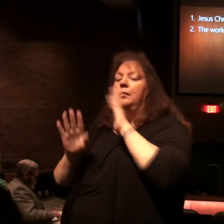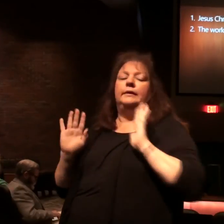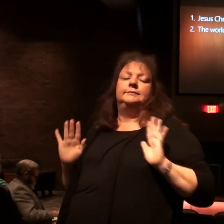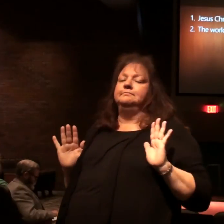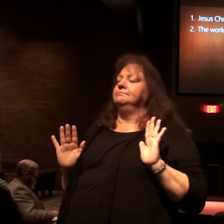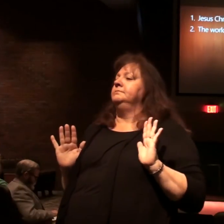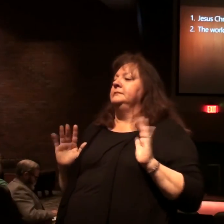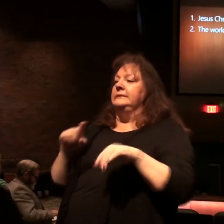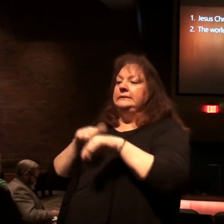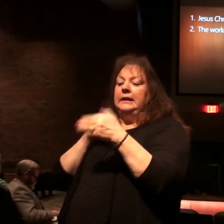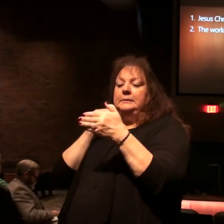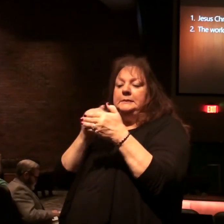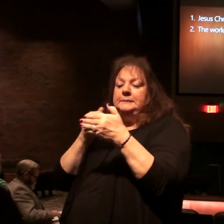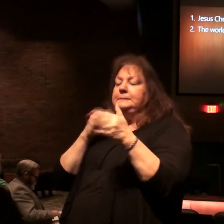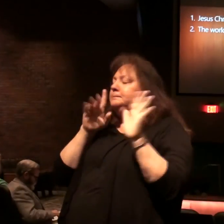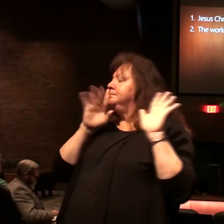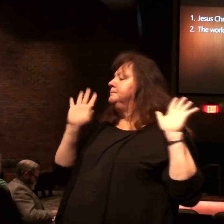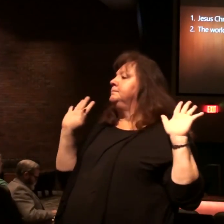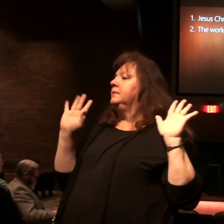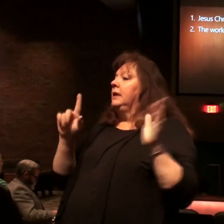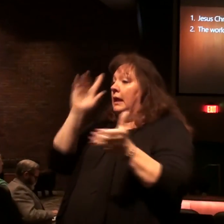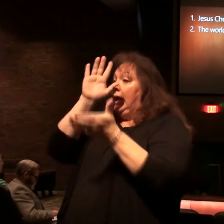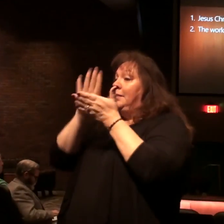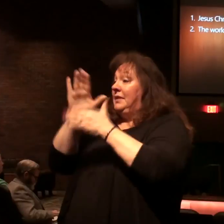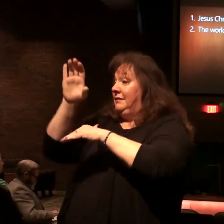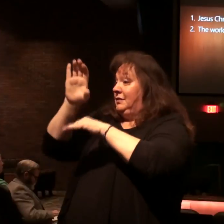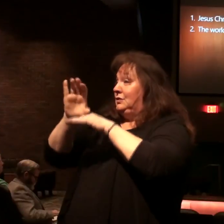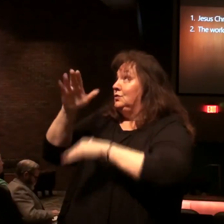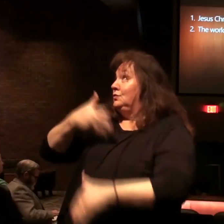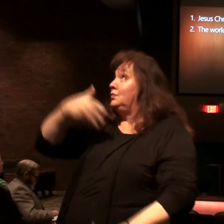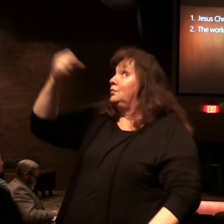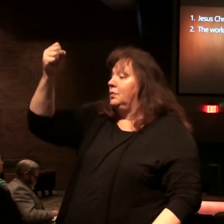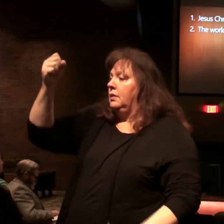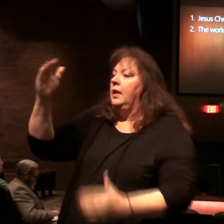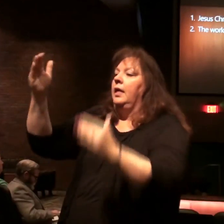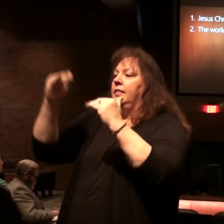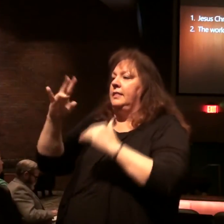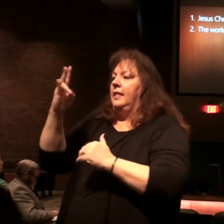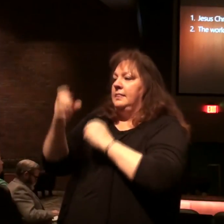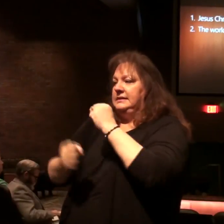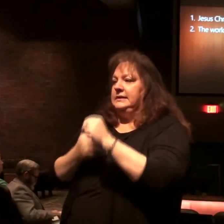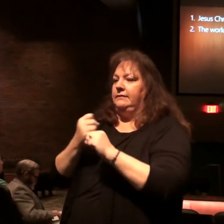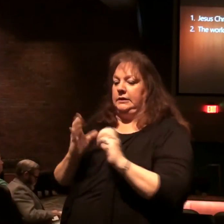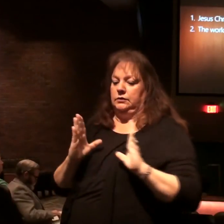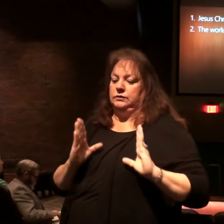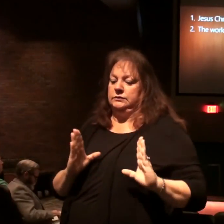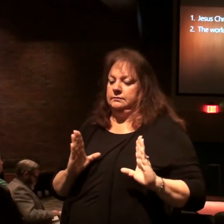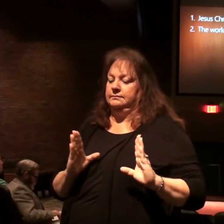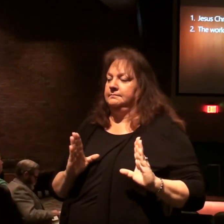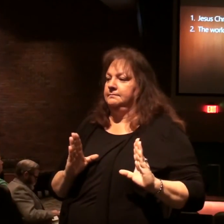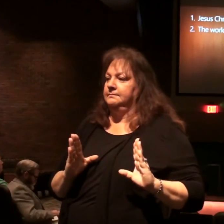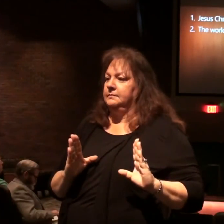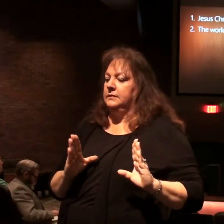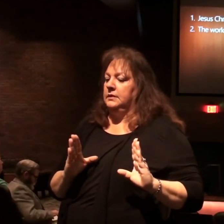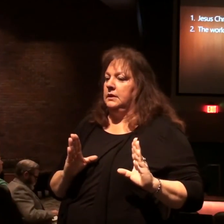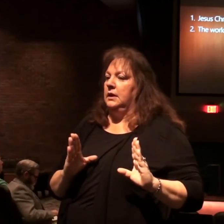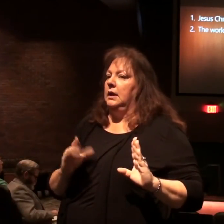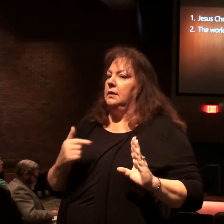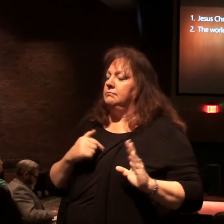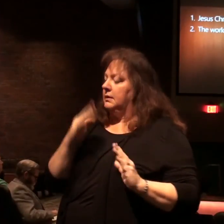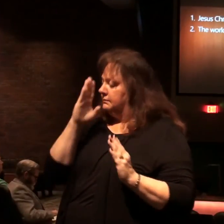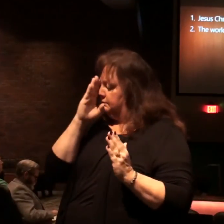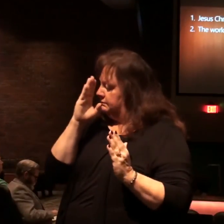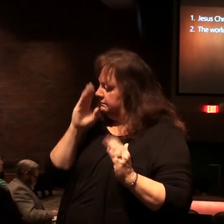how close we are or not I believe the rapture of the church will occur in the seven years but we can